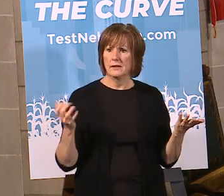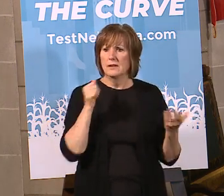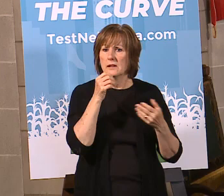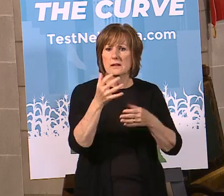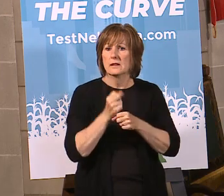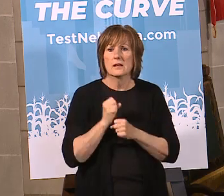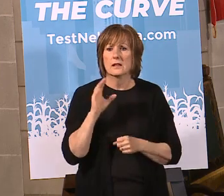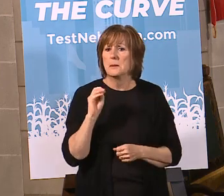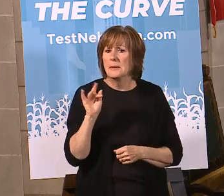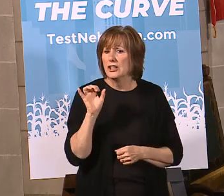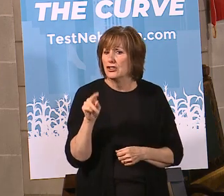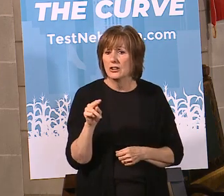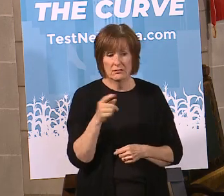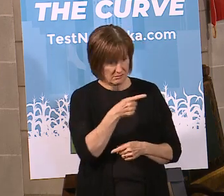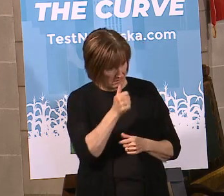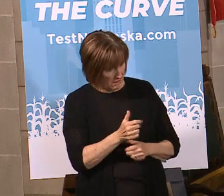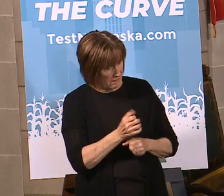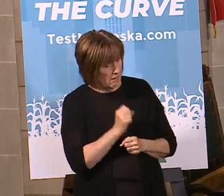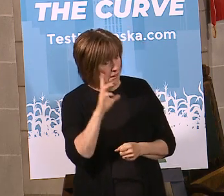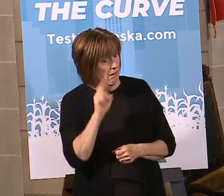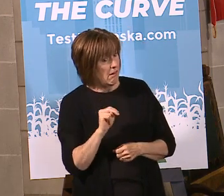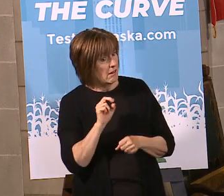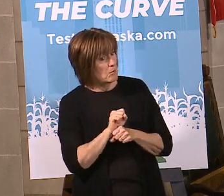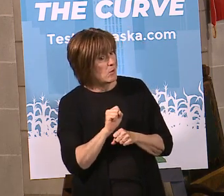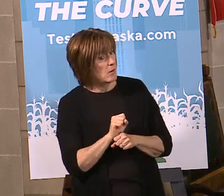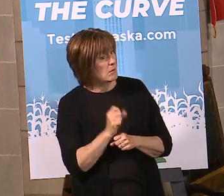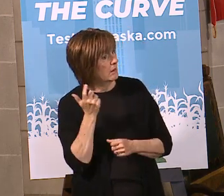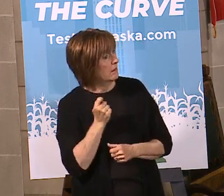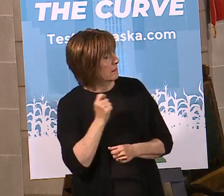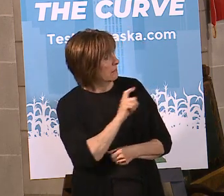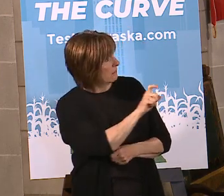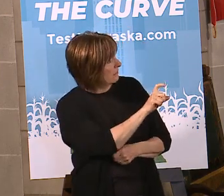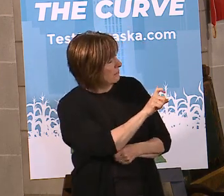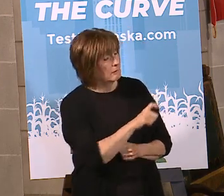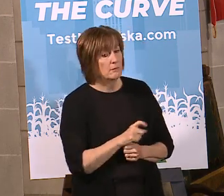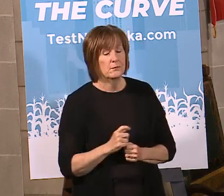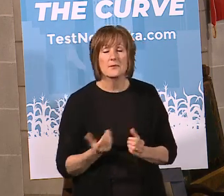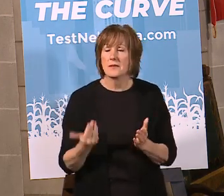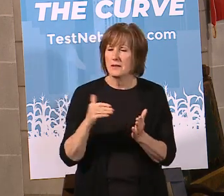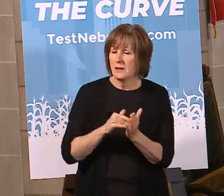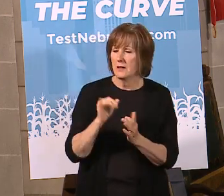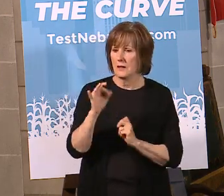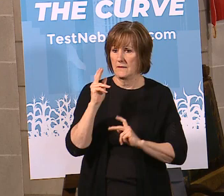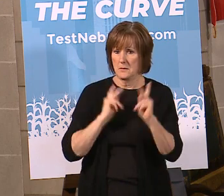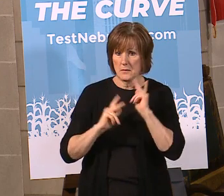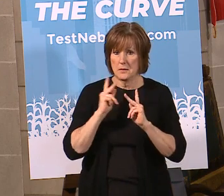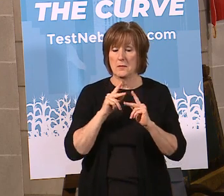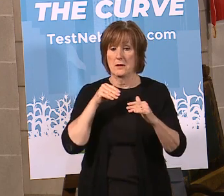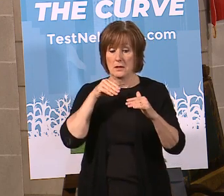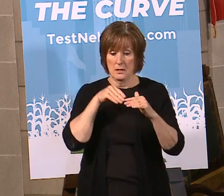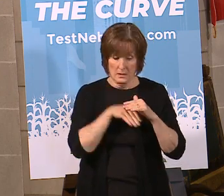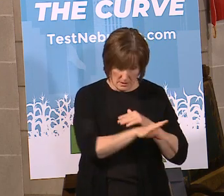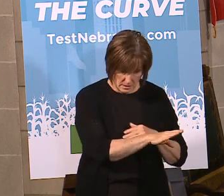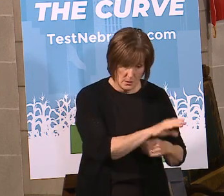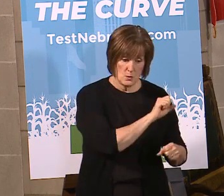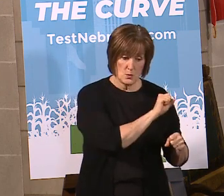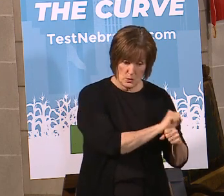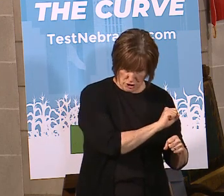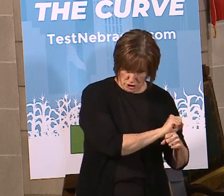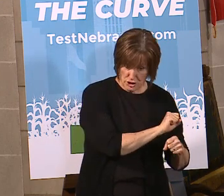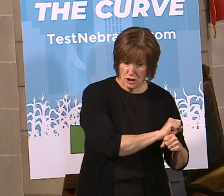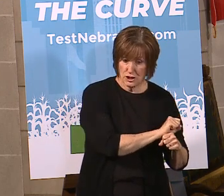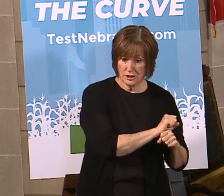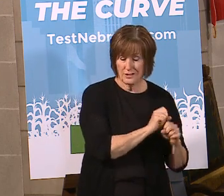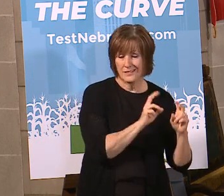for any kind of unemployment? So, again, if the people are actually going into work, they're not